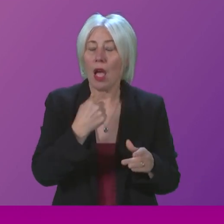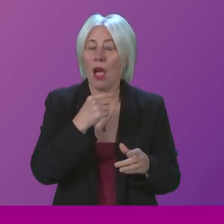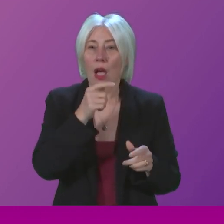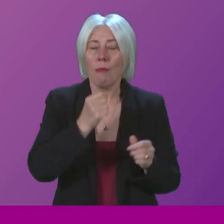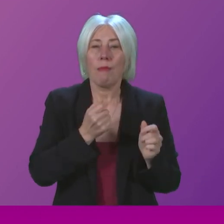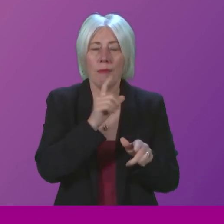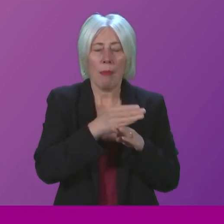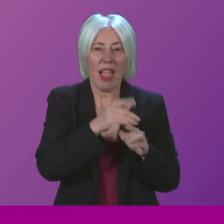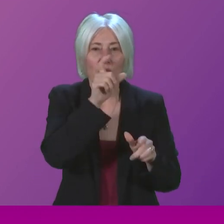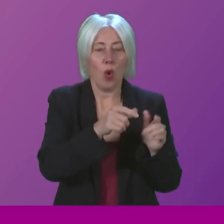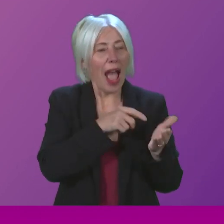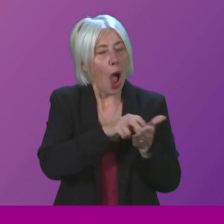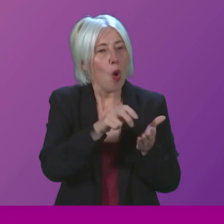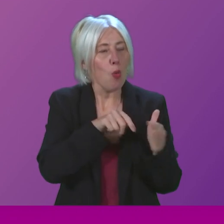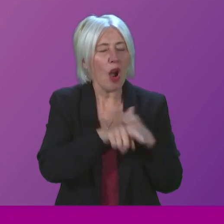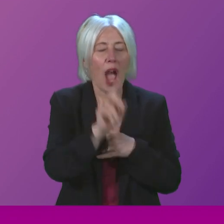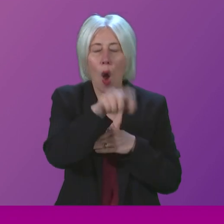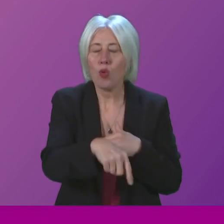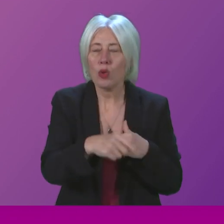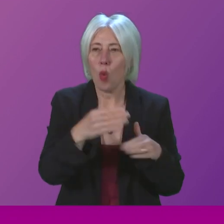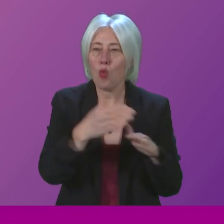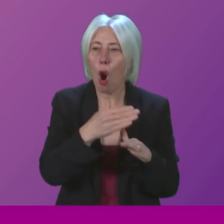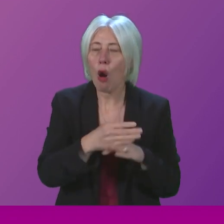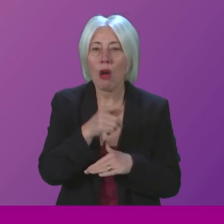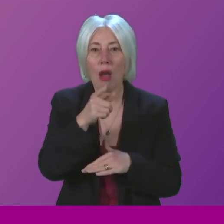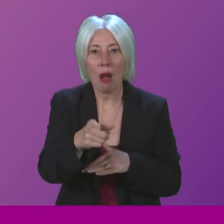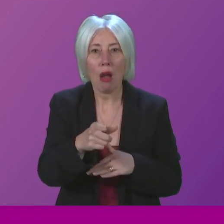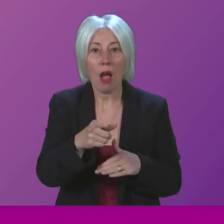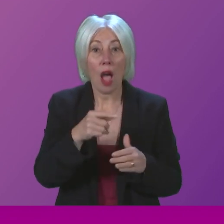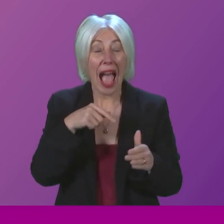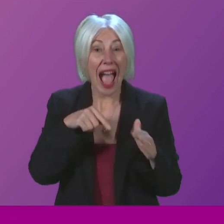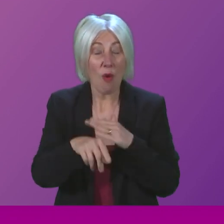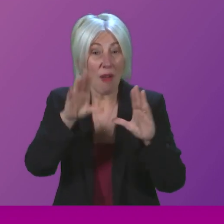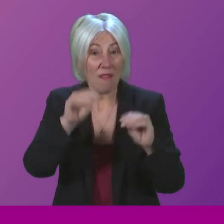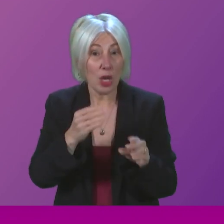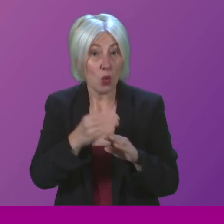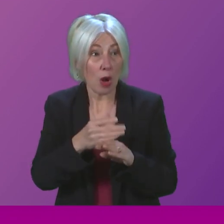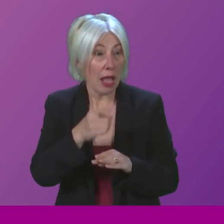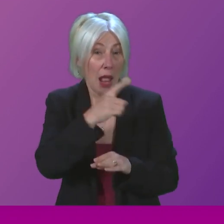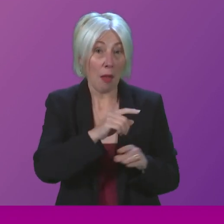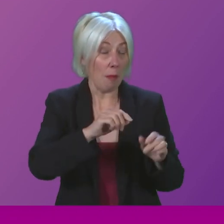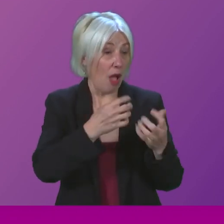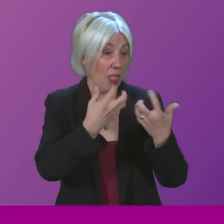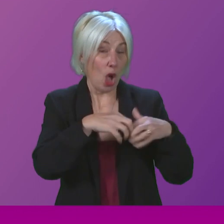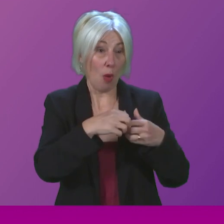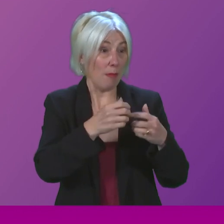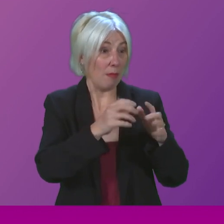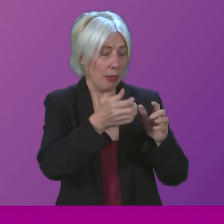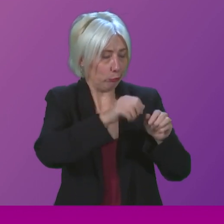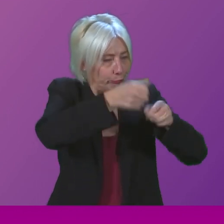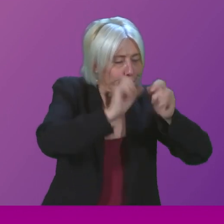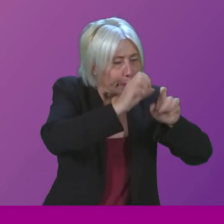walk out of their last shifts, whilst the state-of-the-art machinery they worked on was being dismantled around them to be shipped to other factories in England.